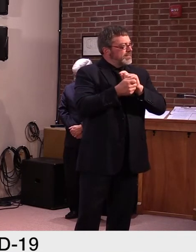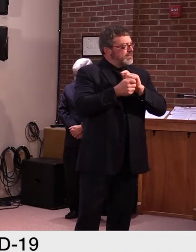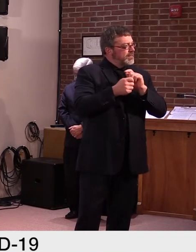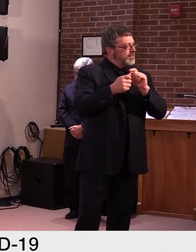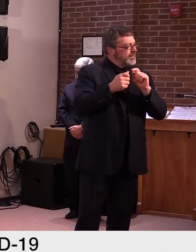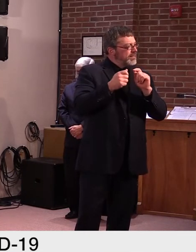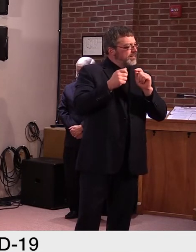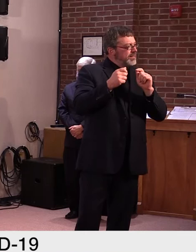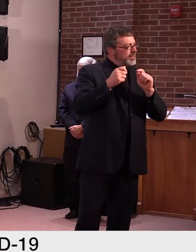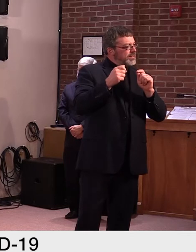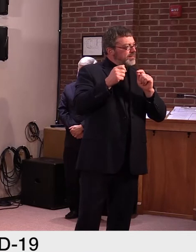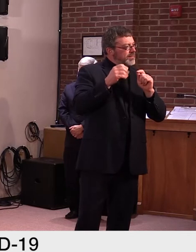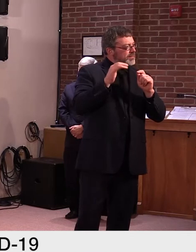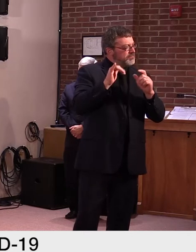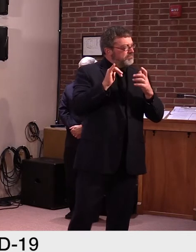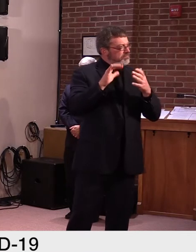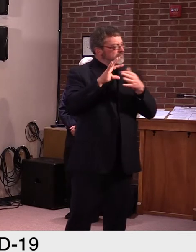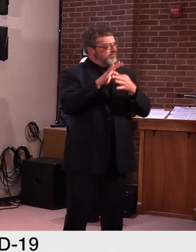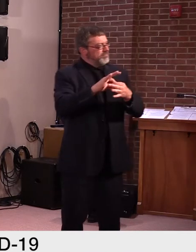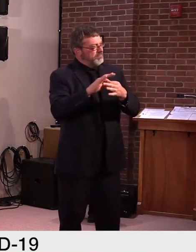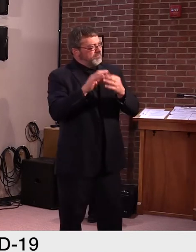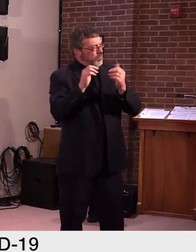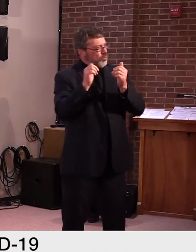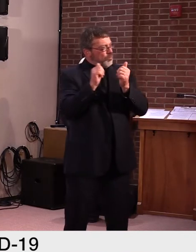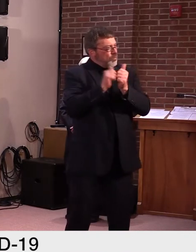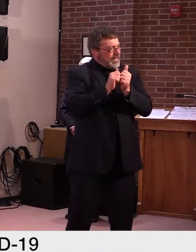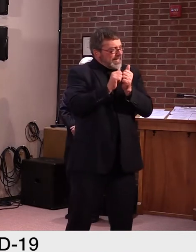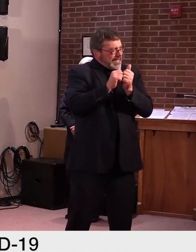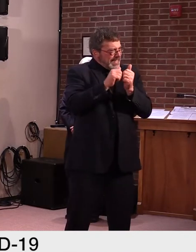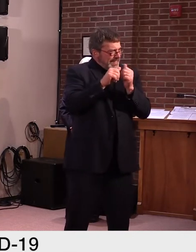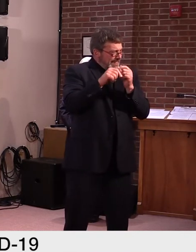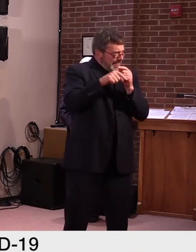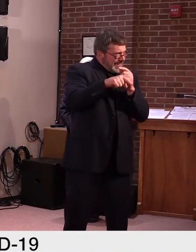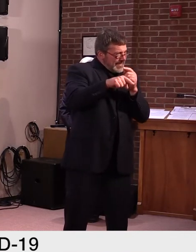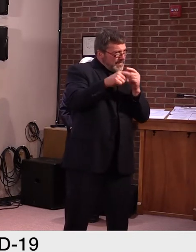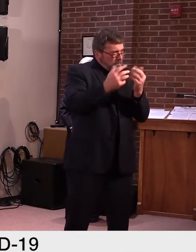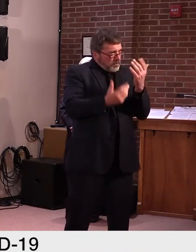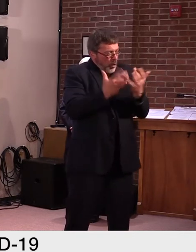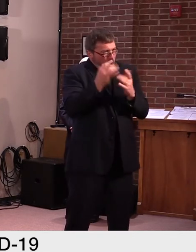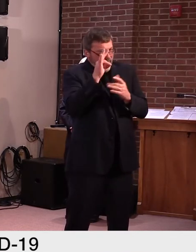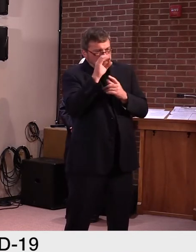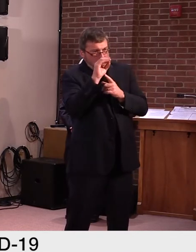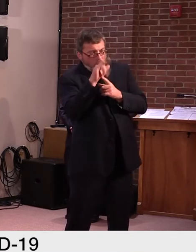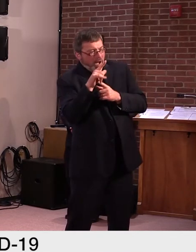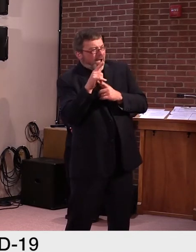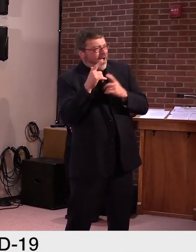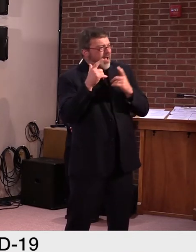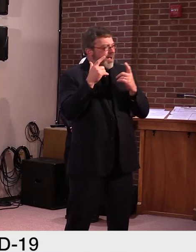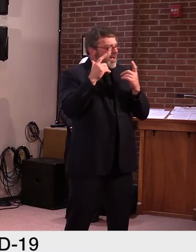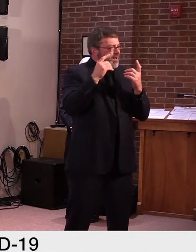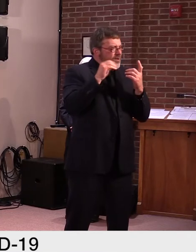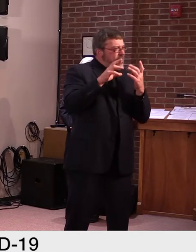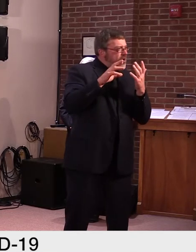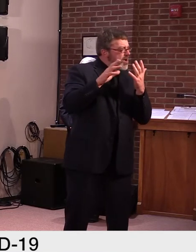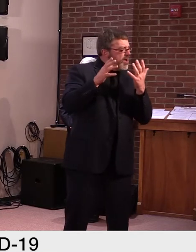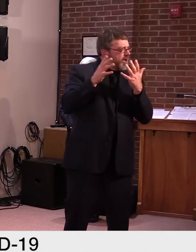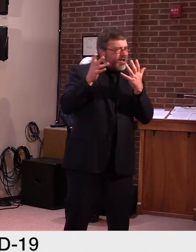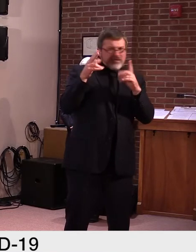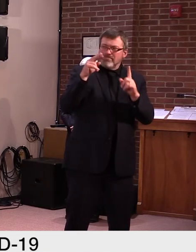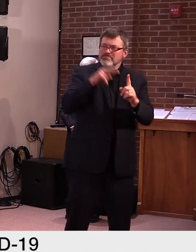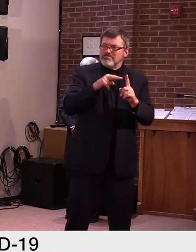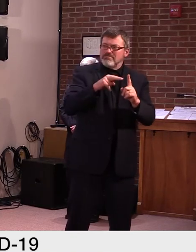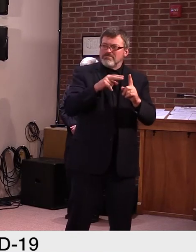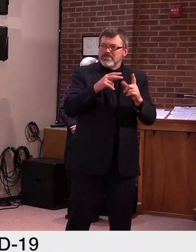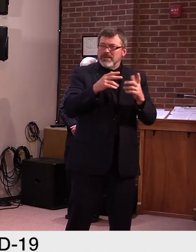Yeah. I think that the scientists have, uh, all concluded, uh, that this is, uh, you know, climate change is real and that carbon